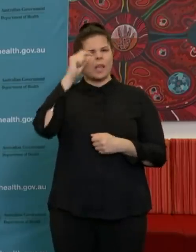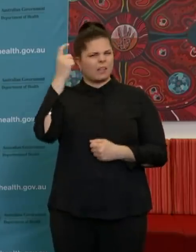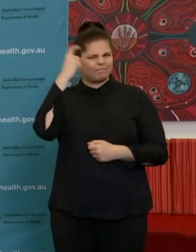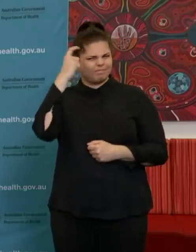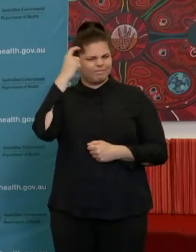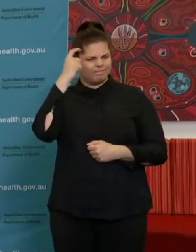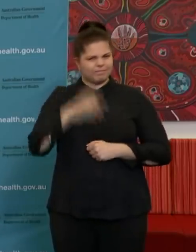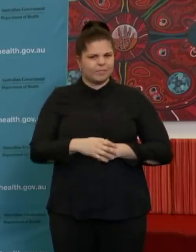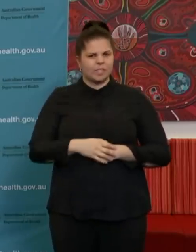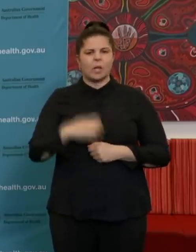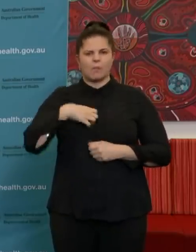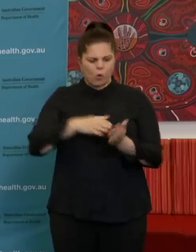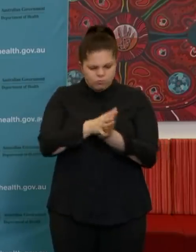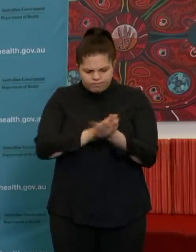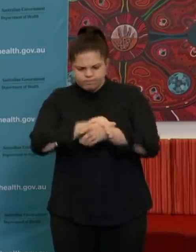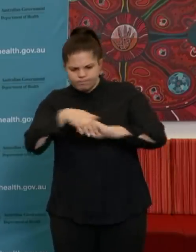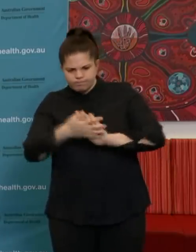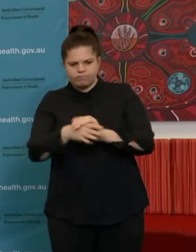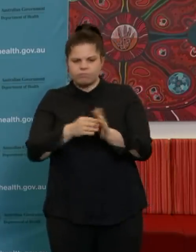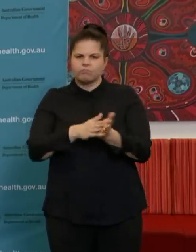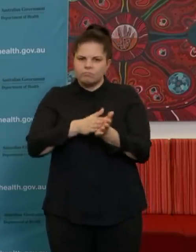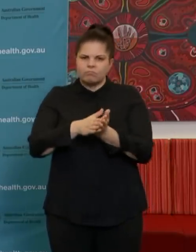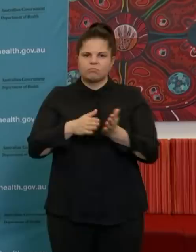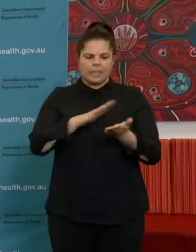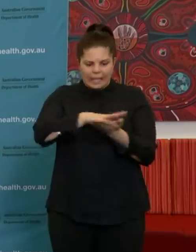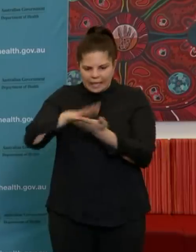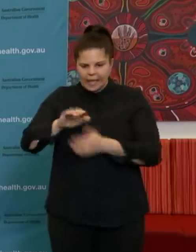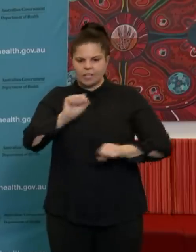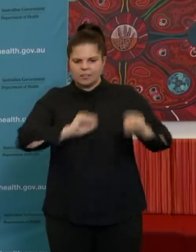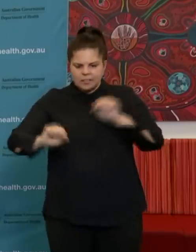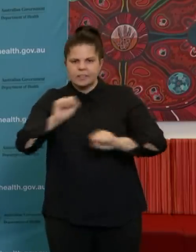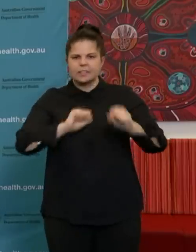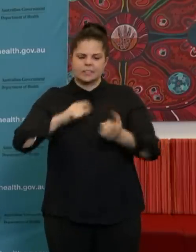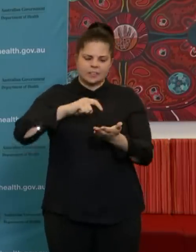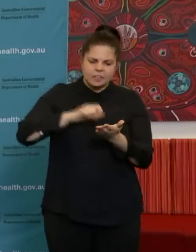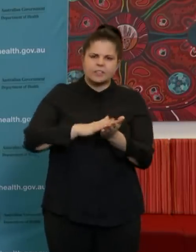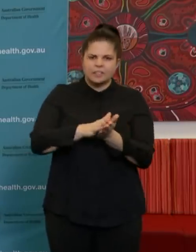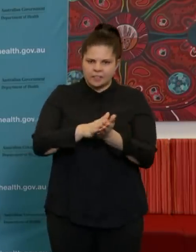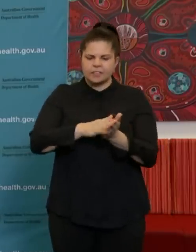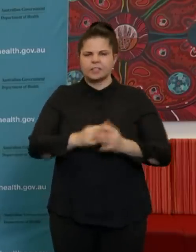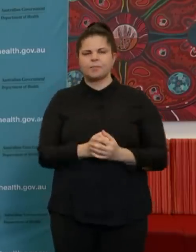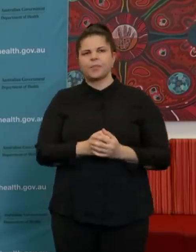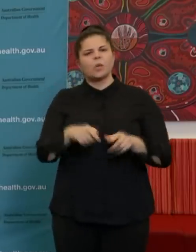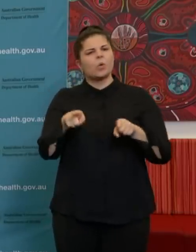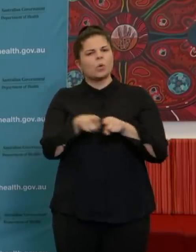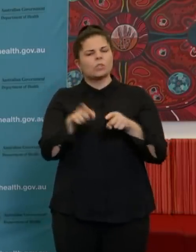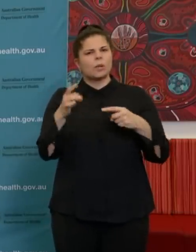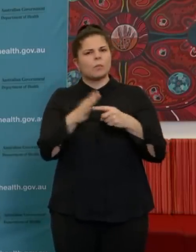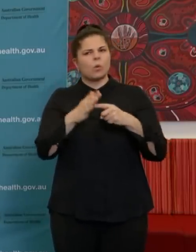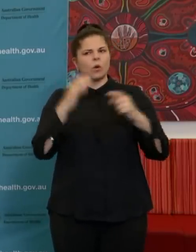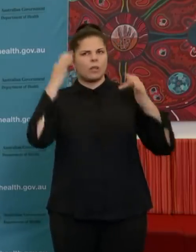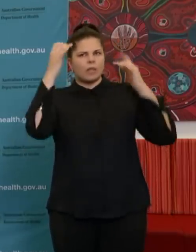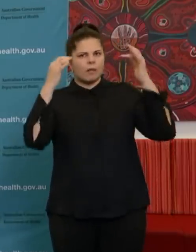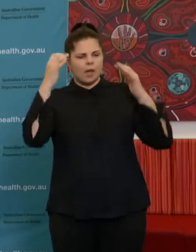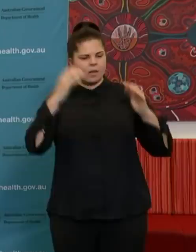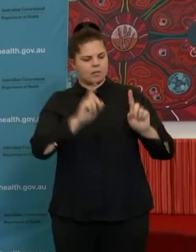relation to increased hygiene, hand washing and so forth, as well as thinking about how to keep that physical